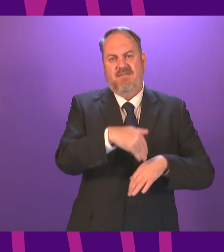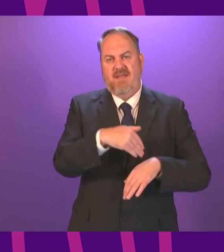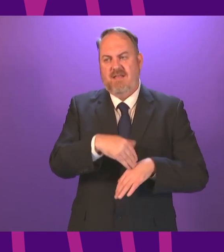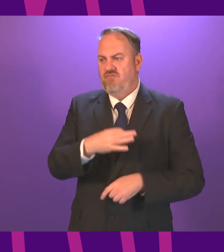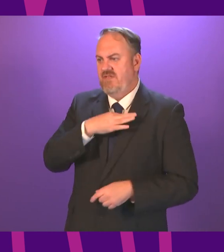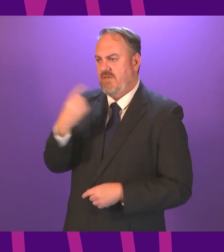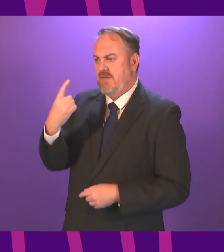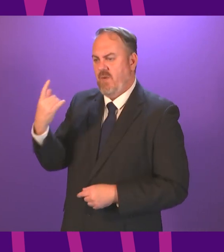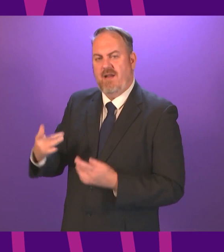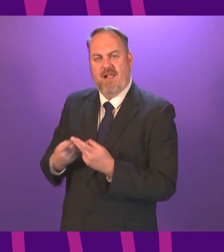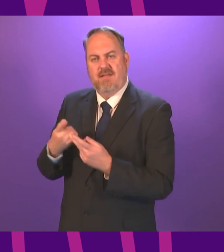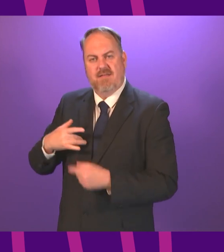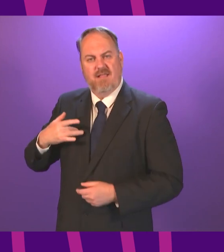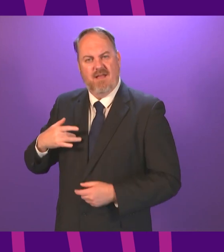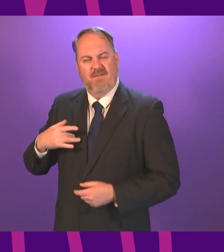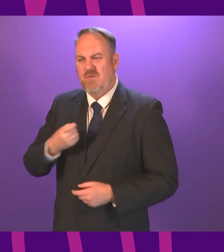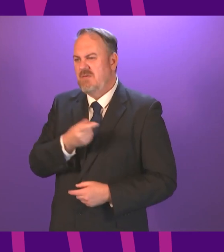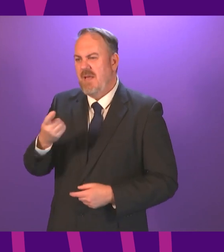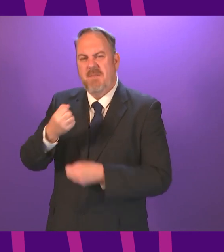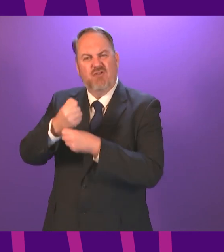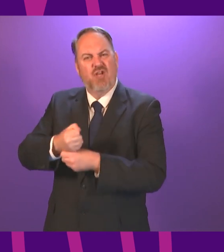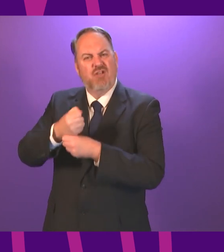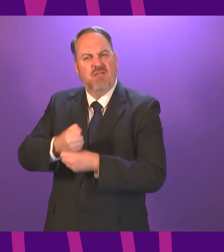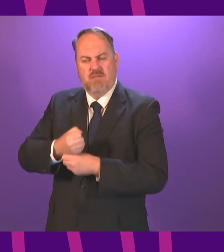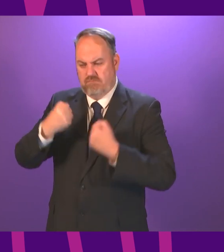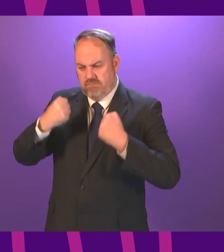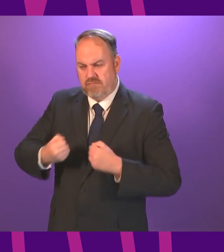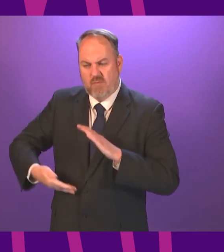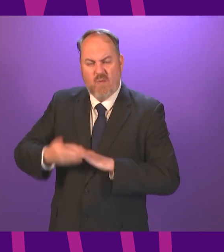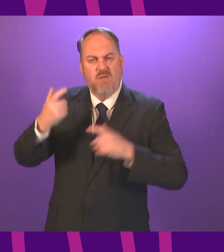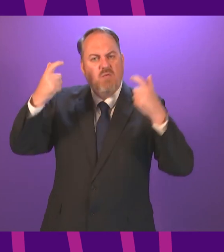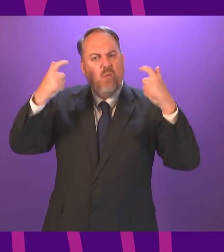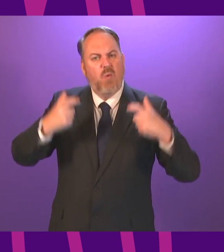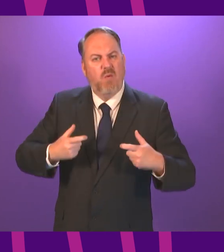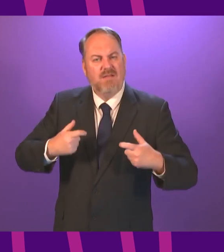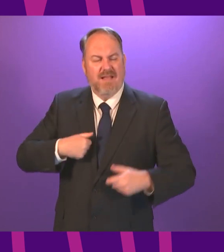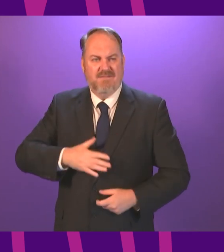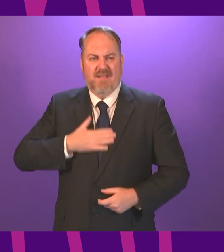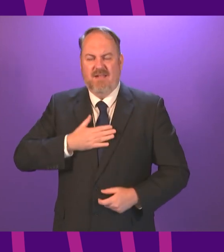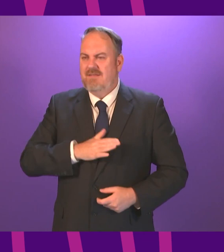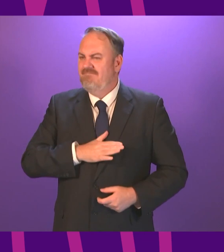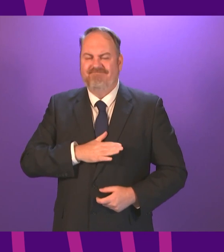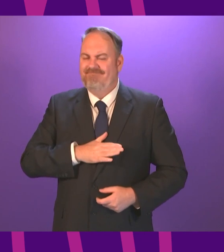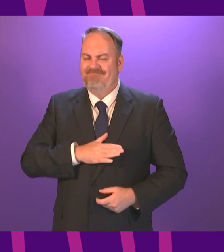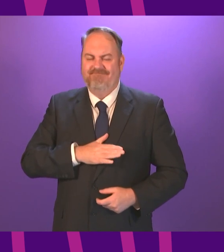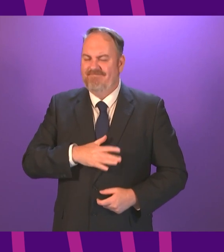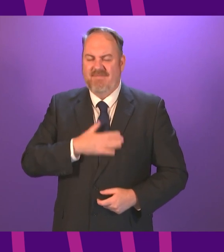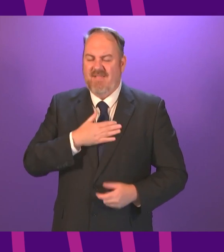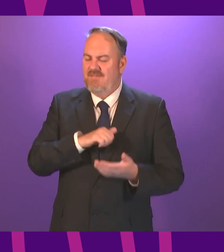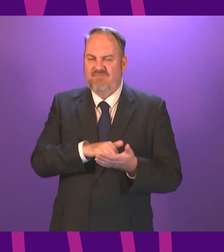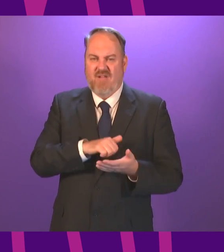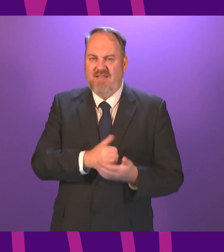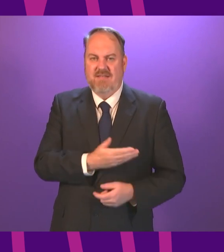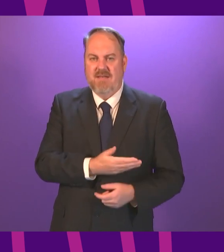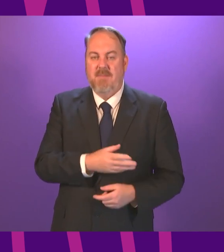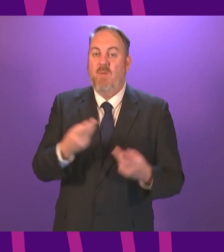in that regard I was a little disappointed that some of the churches went to court to get restrictions on them lifted hopefully this will not set a precedent for more